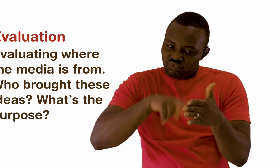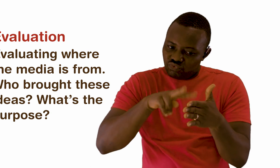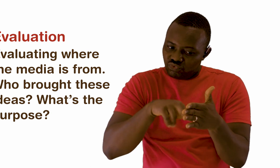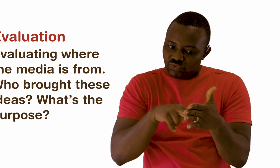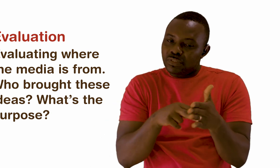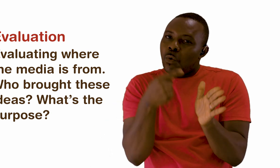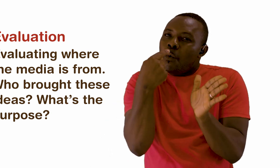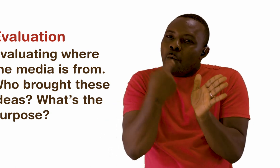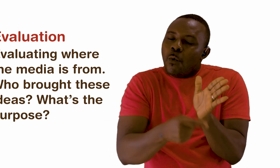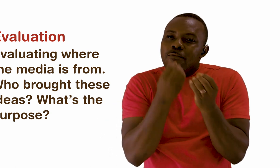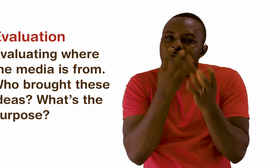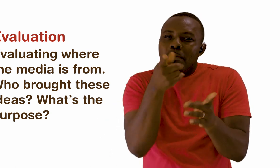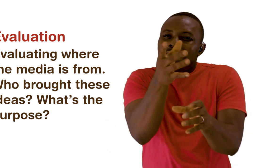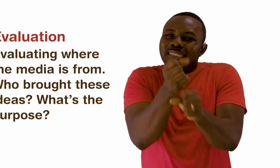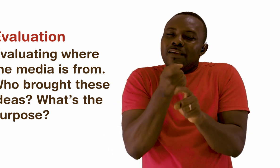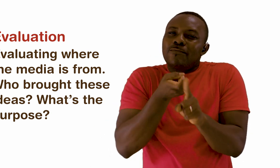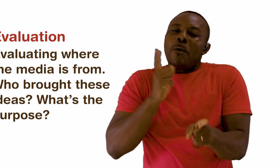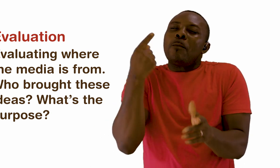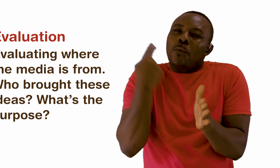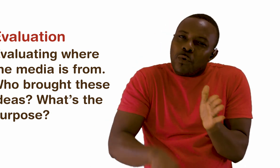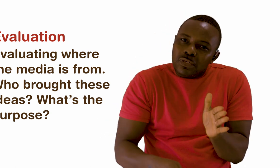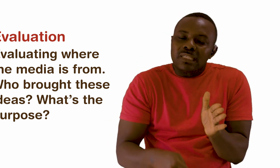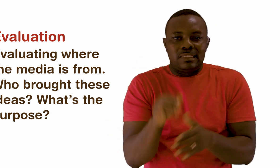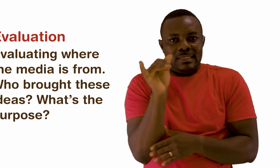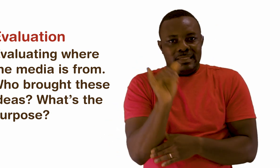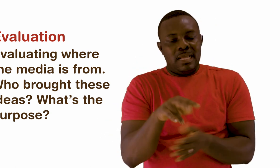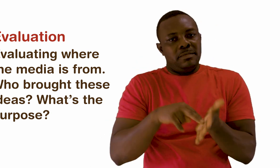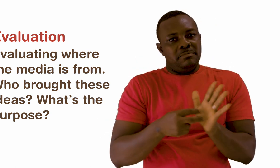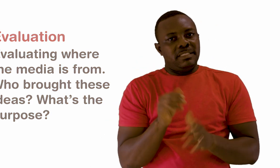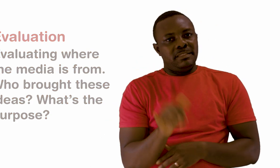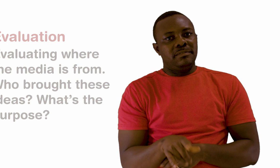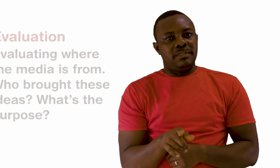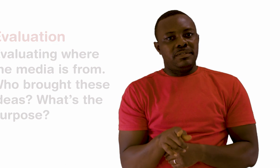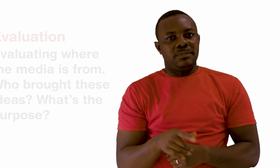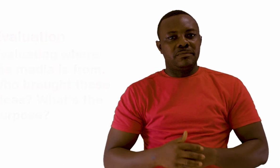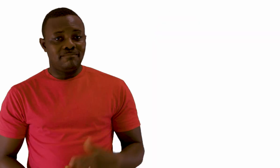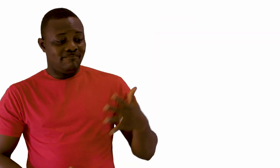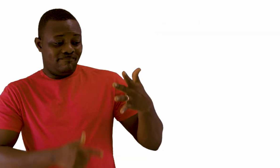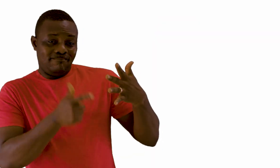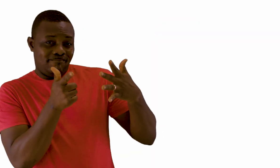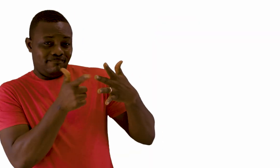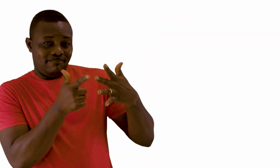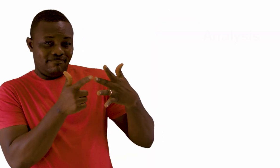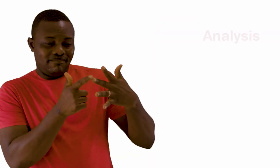But what's inside its message? And where exactly did it come from? We also have analysis.